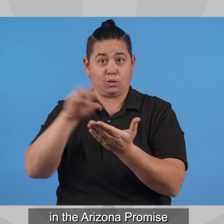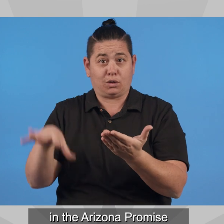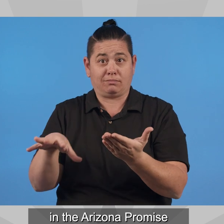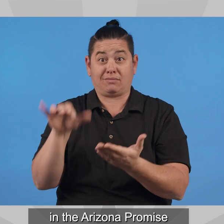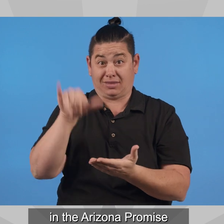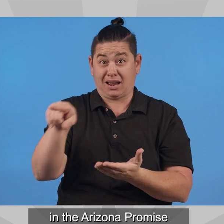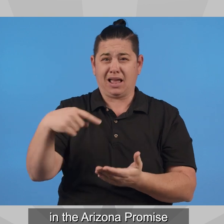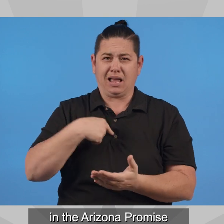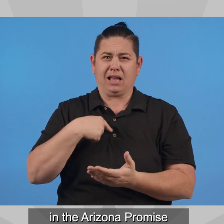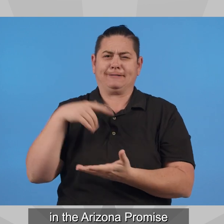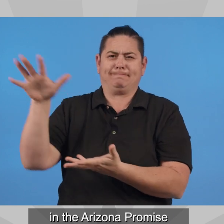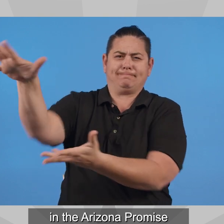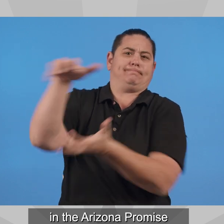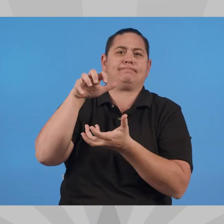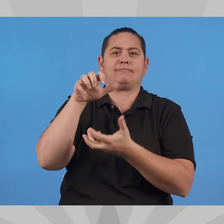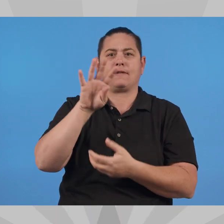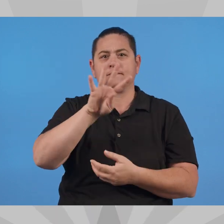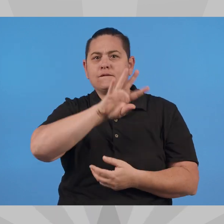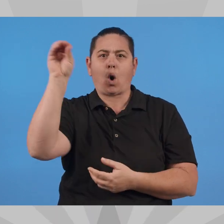Promise program for college students.